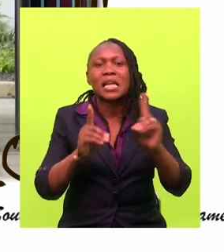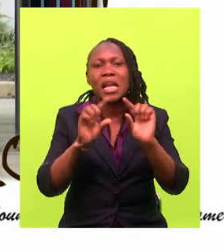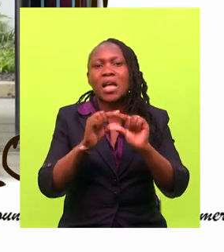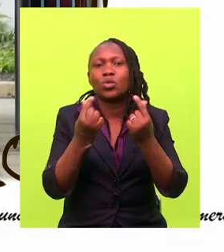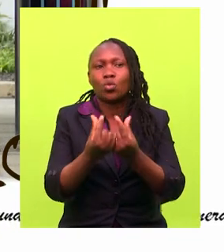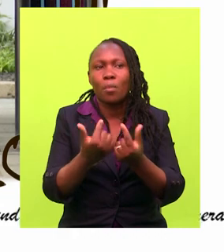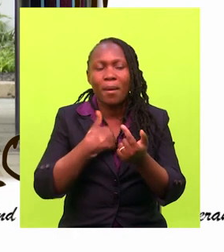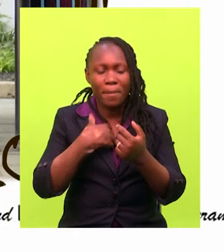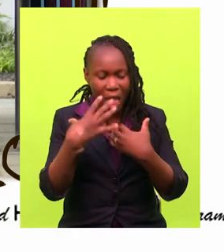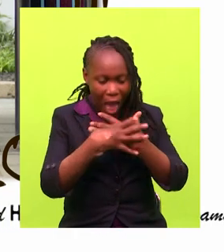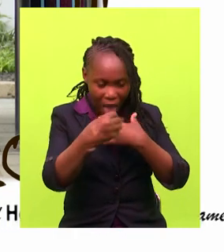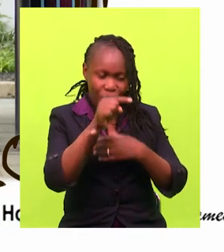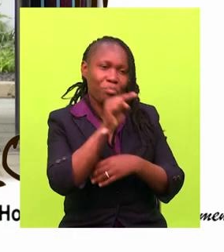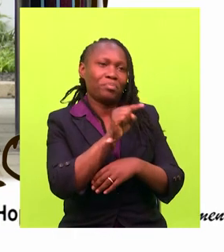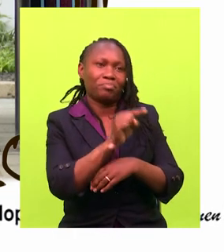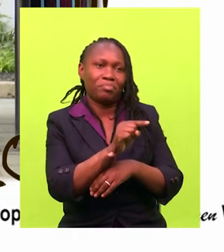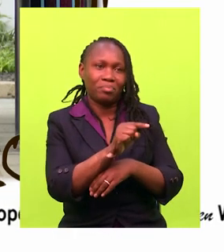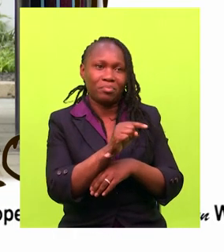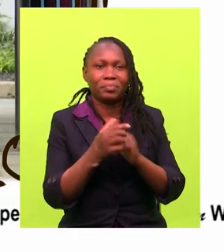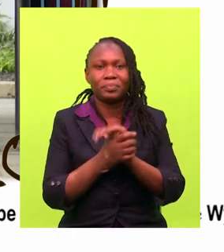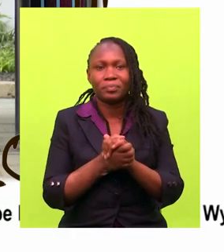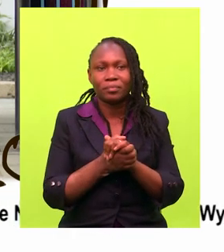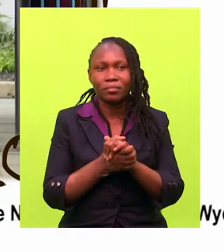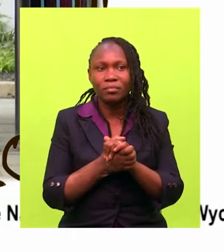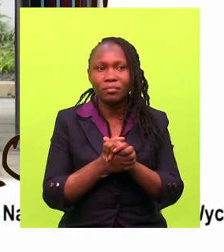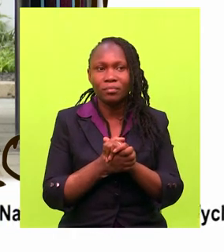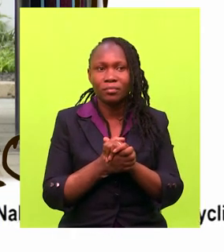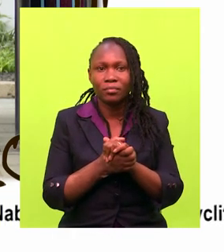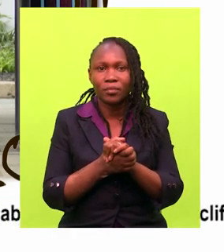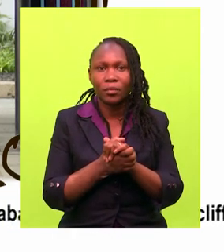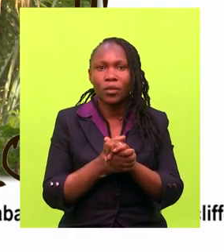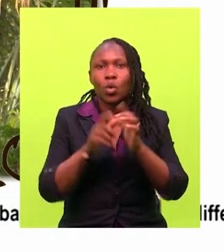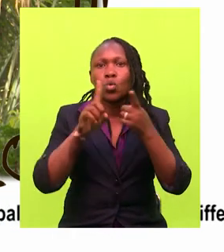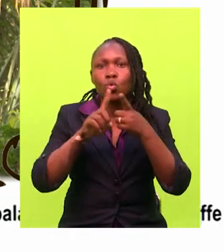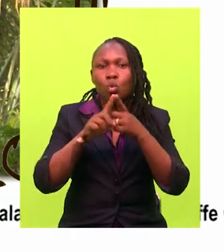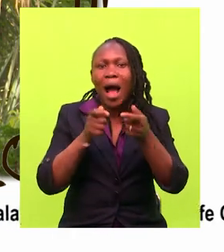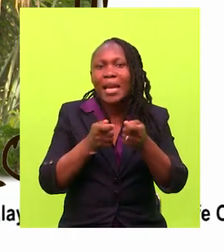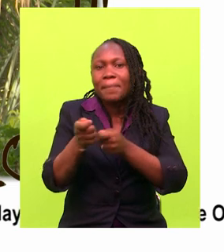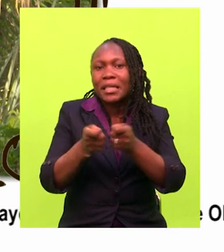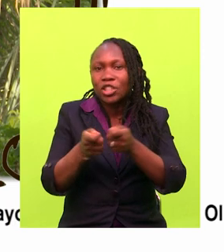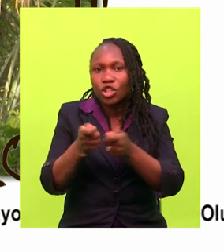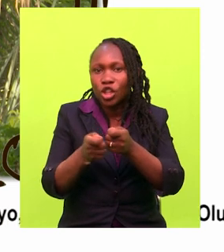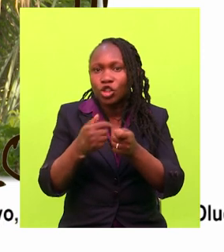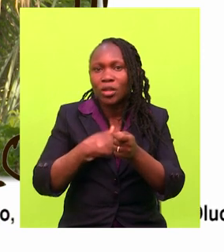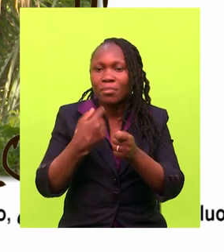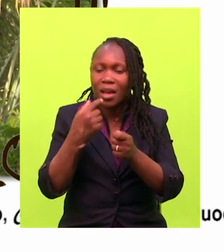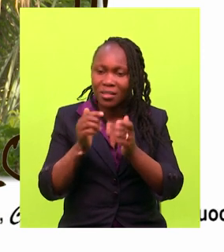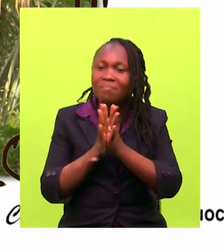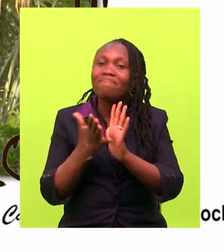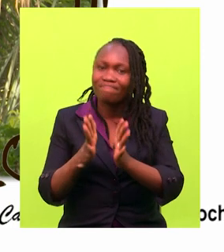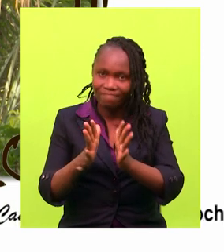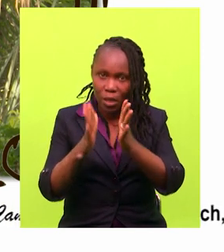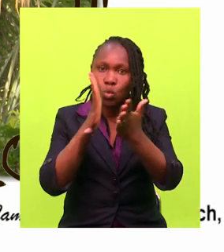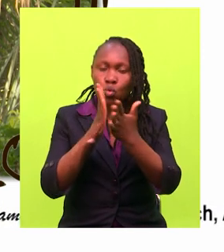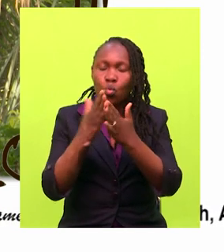the US. So she is one of my role models, you can check her out, she is great. To the admin I will give a thumbs up,